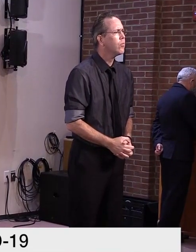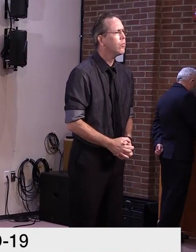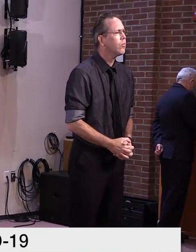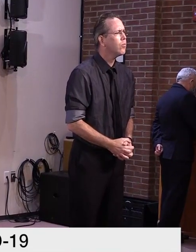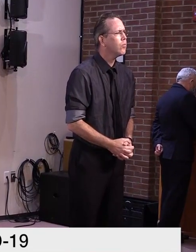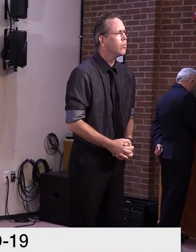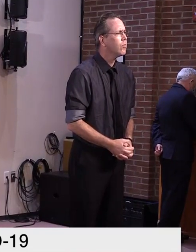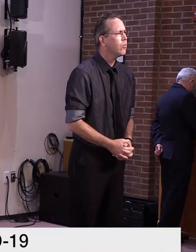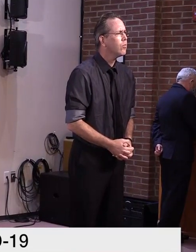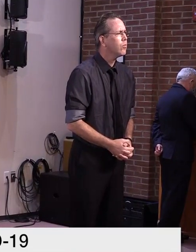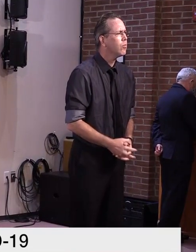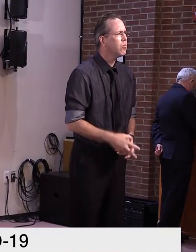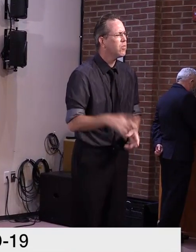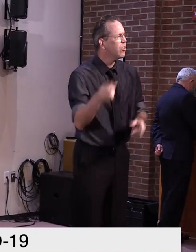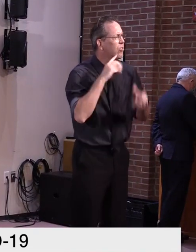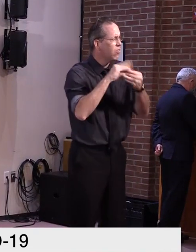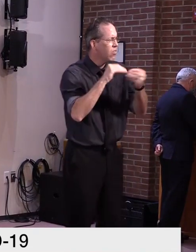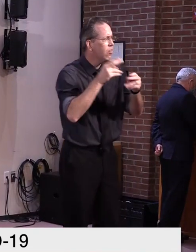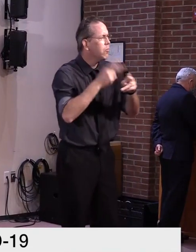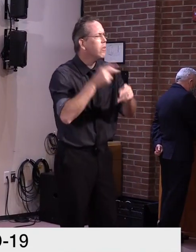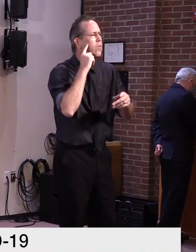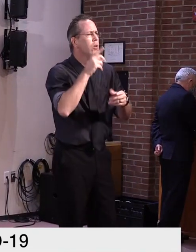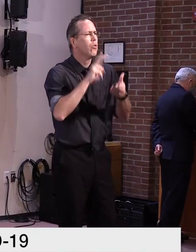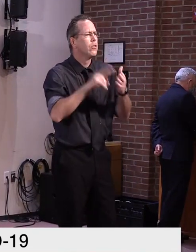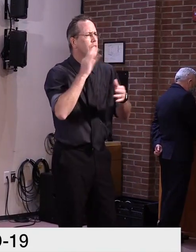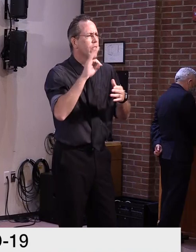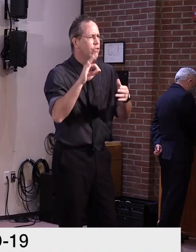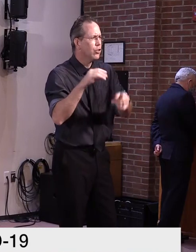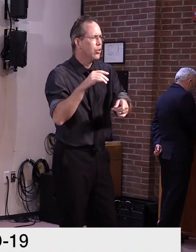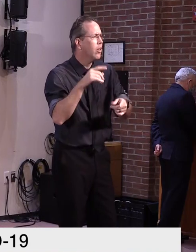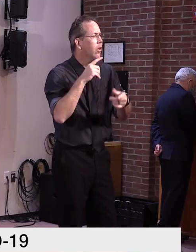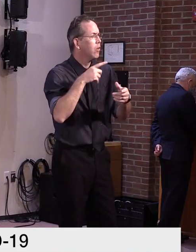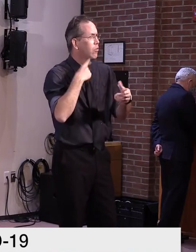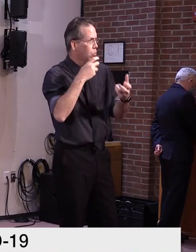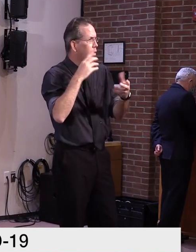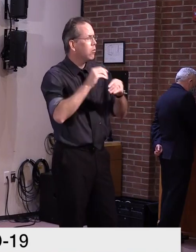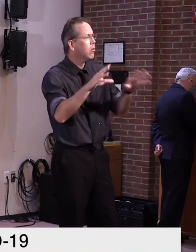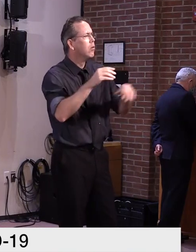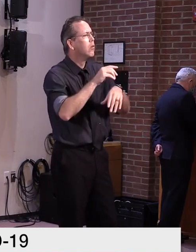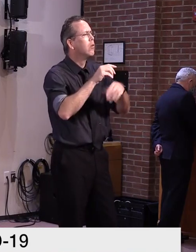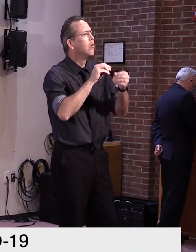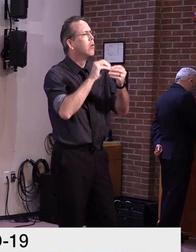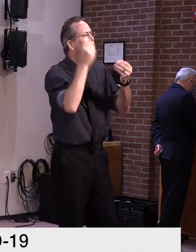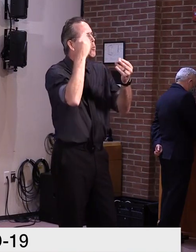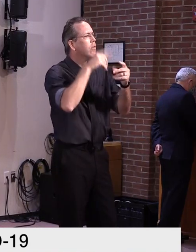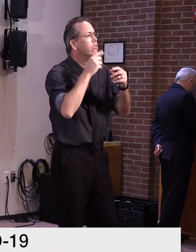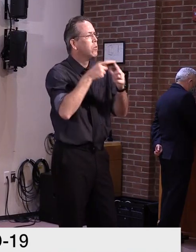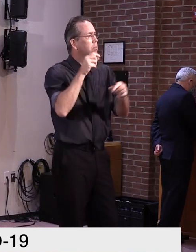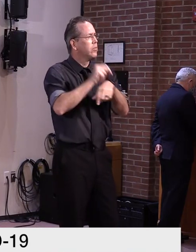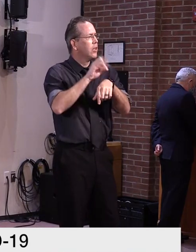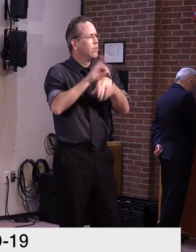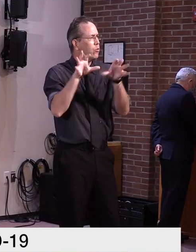It's coming out this afternoon, actually. Okay. Thank you. That's it for me. Have a good day. Thank you.